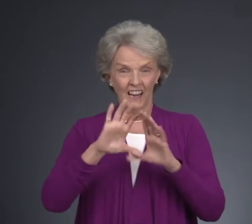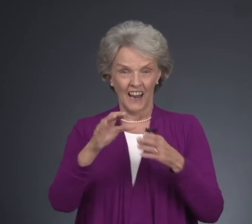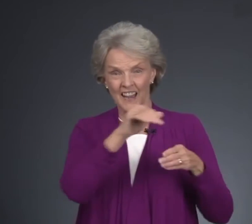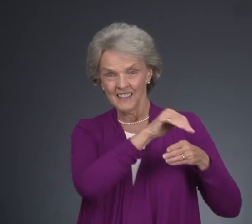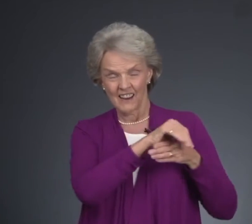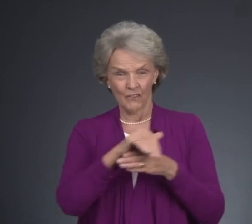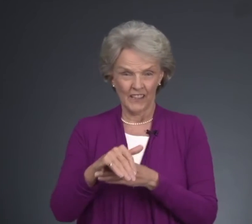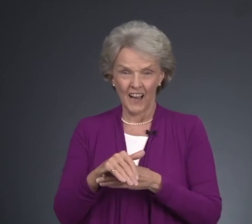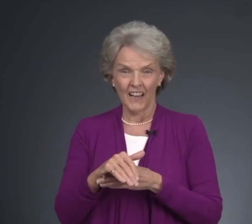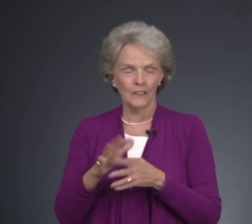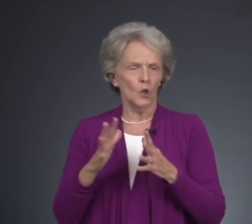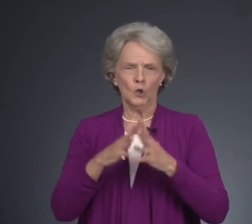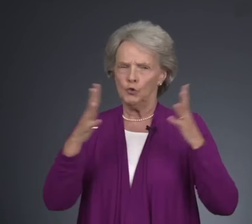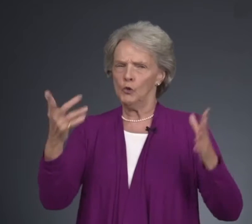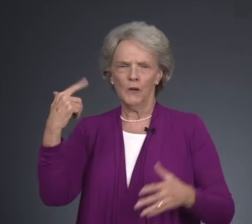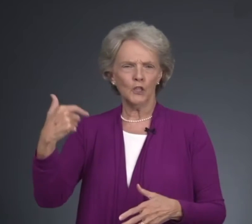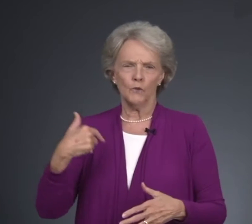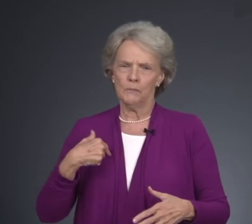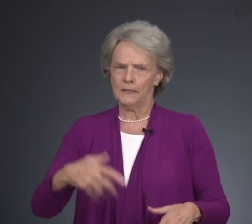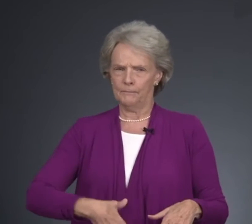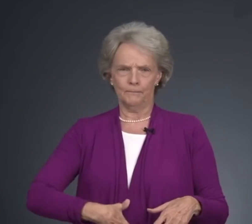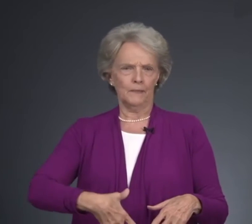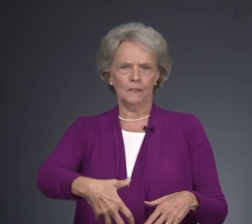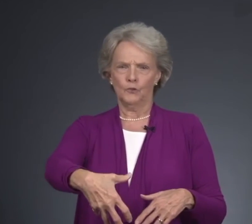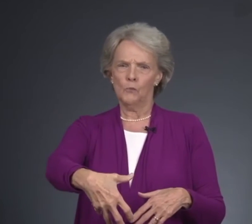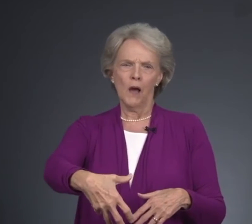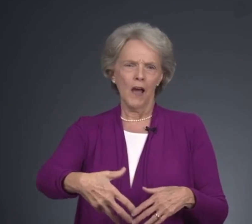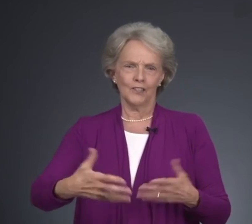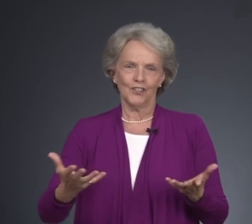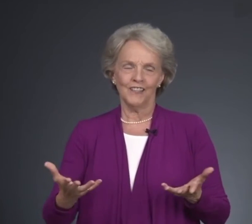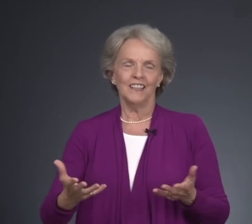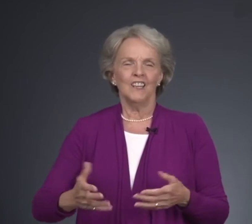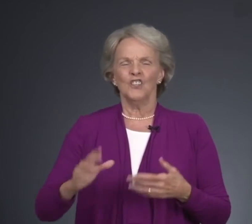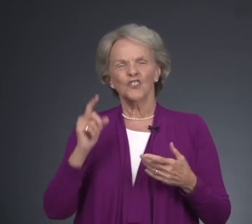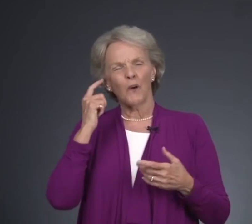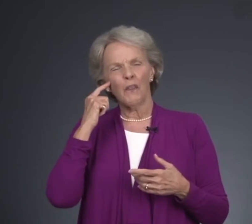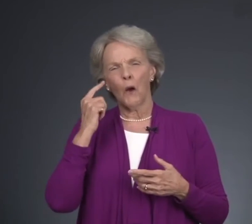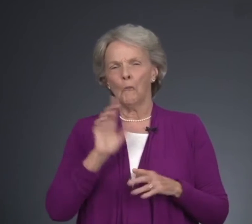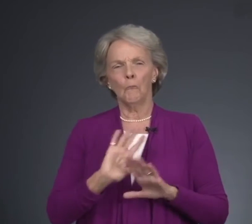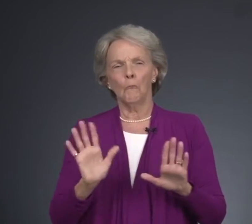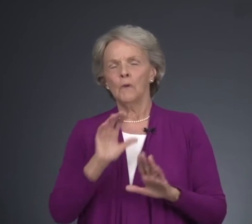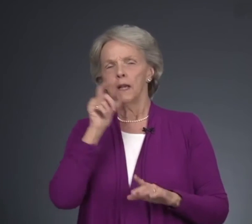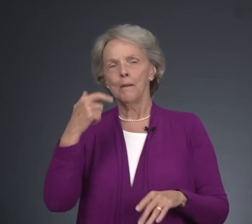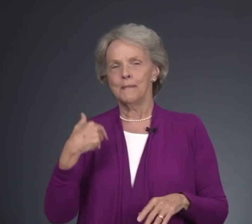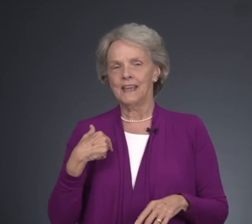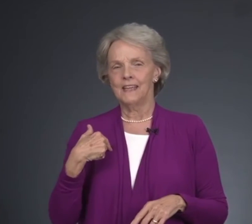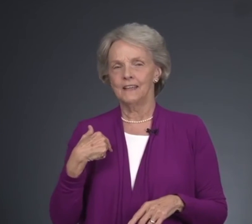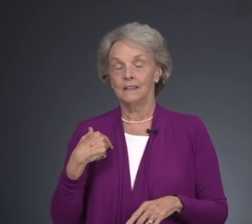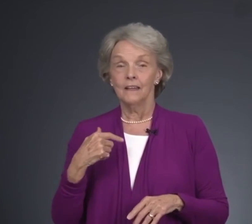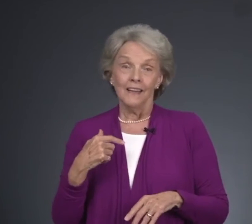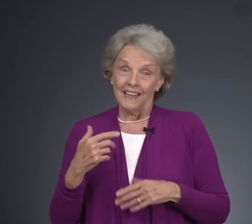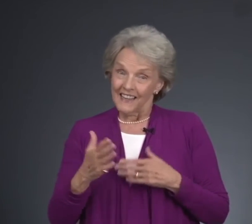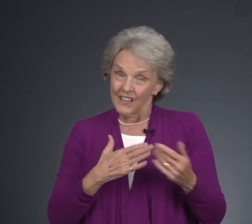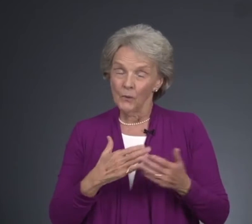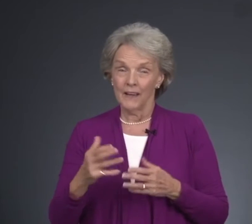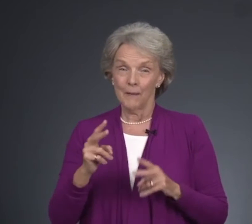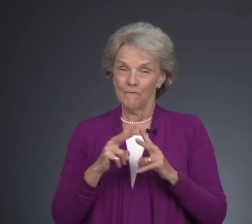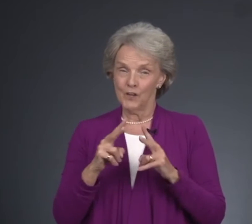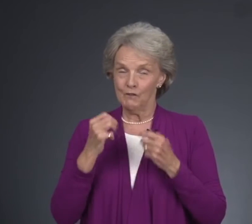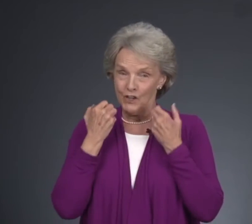That class every night, too much for me, too much. So I thought, not me, anyway, I'm very,